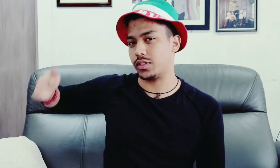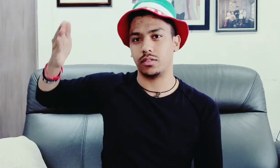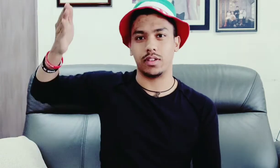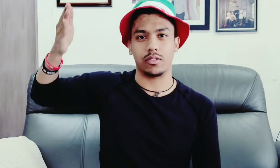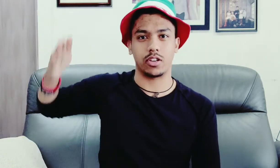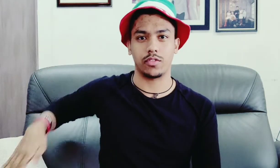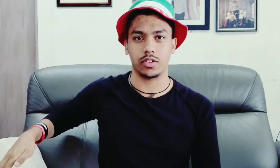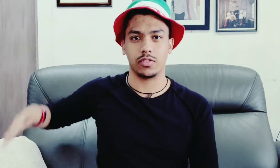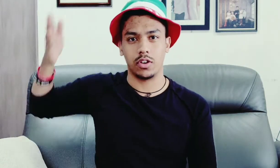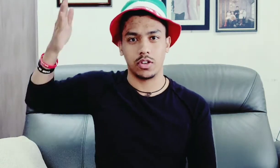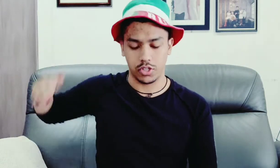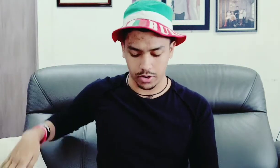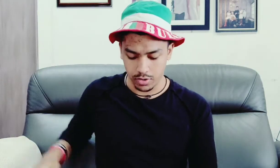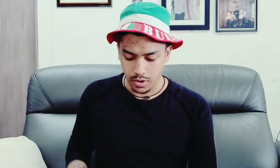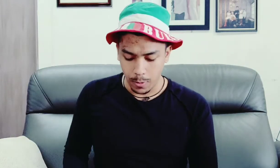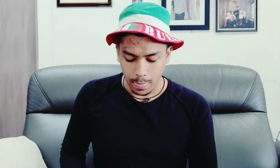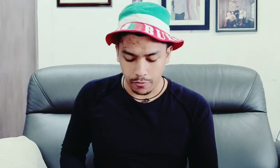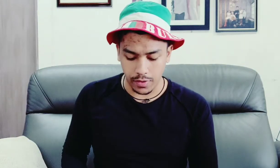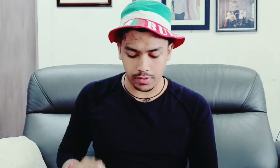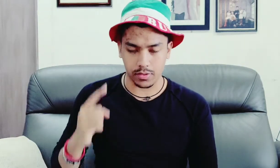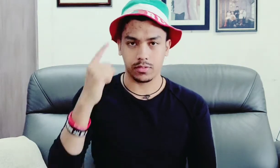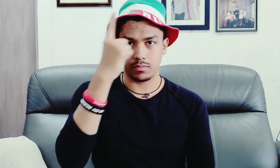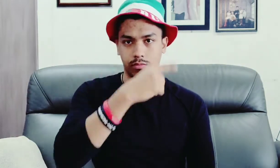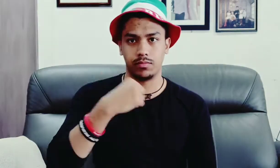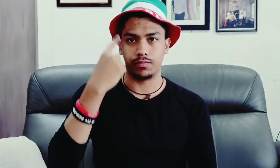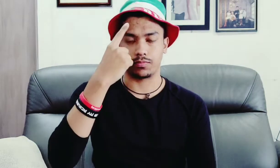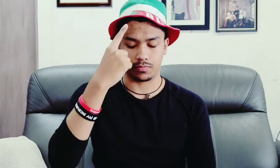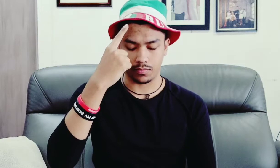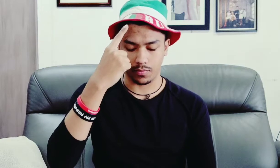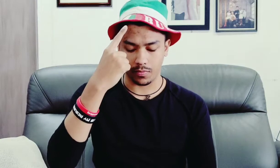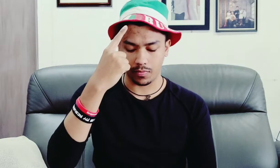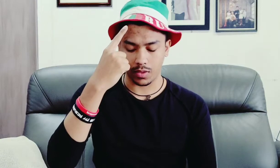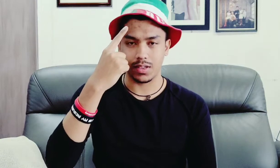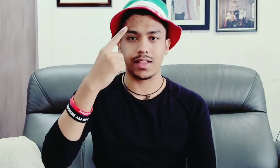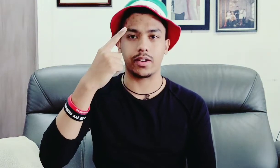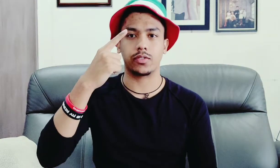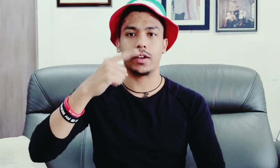the outside of yourself shadow face satisfy